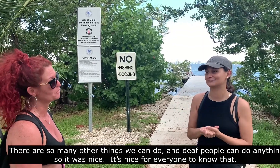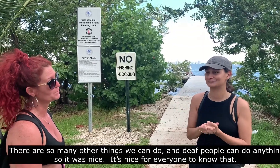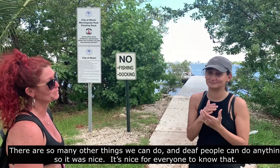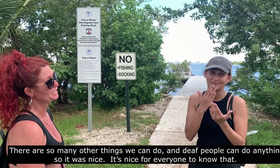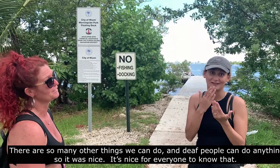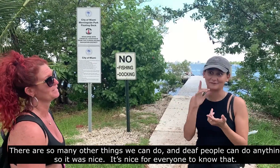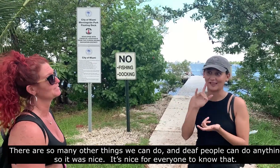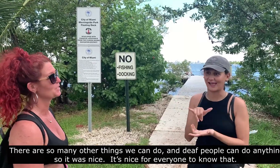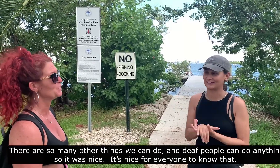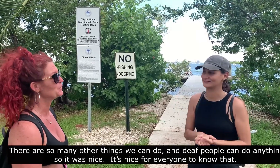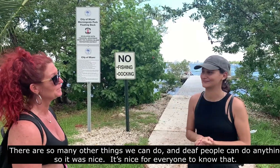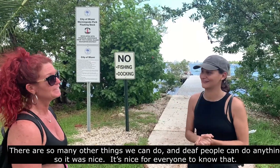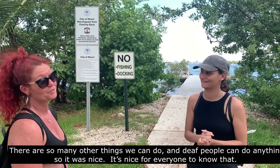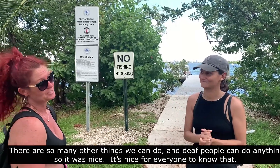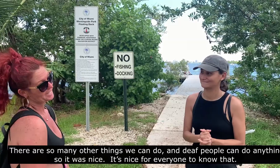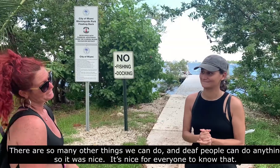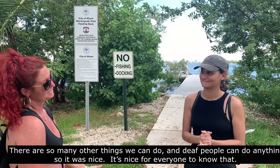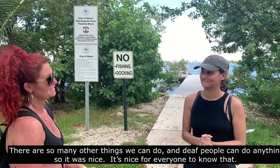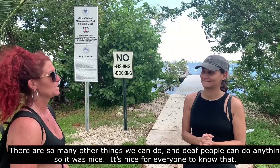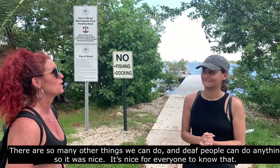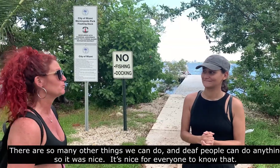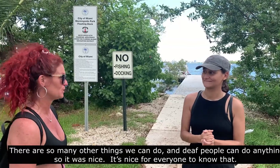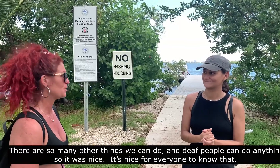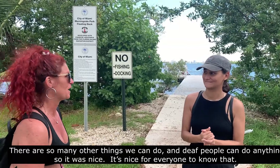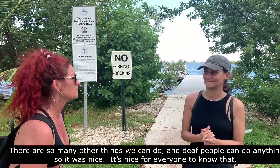people can do anything, so it was nice. It's nice for everyone to know that.